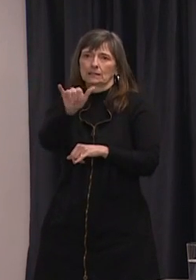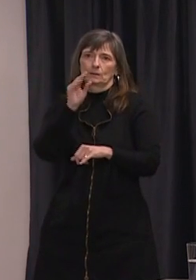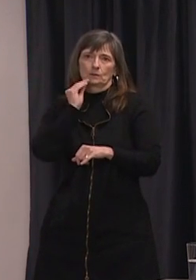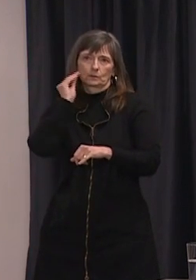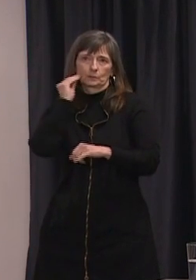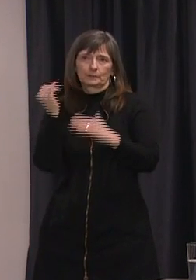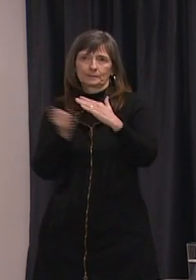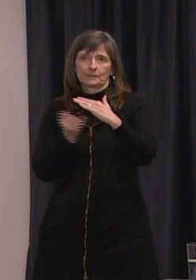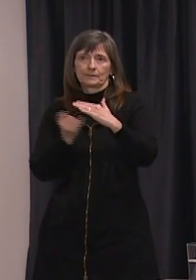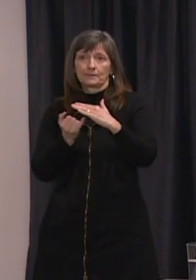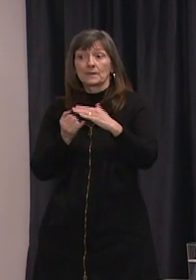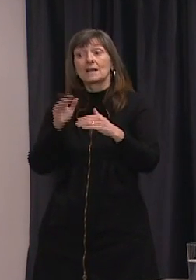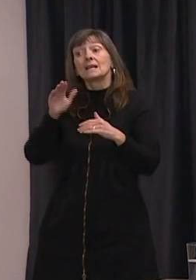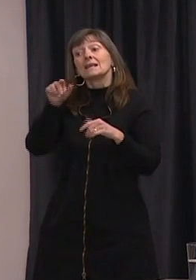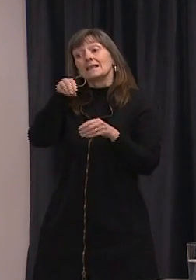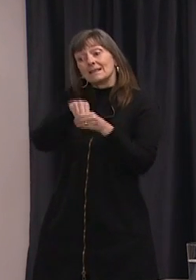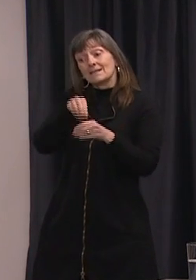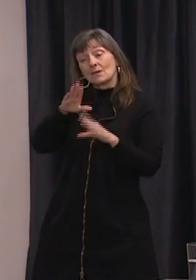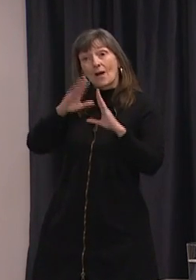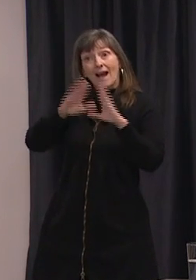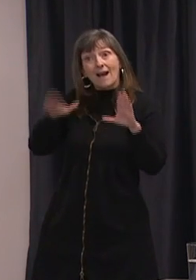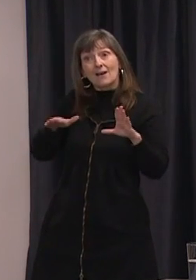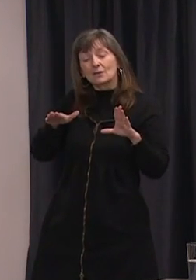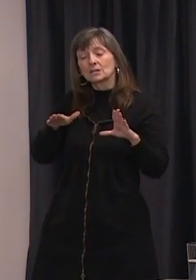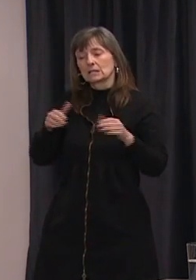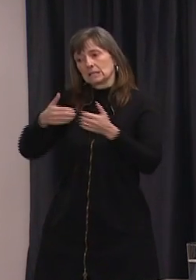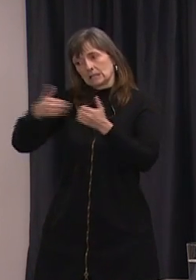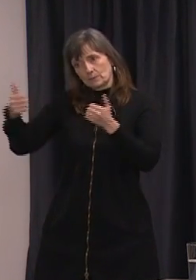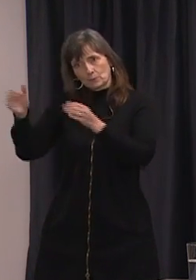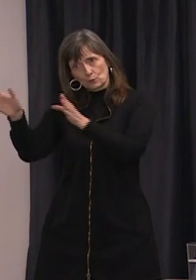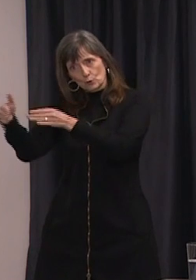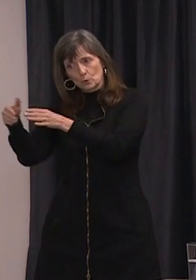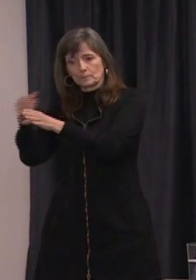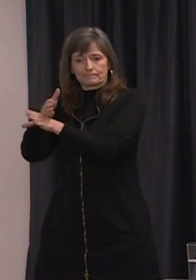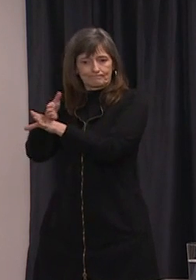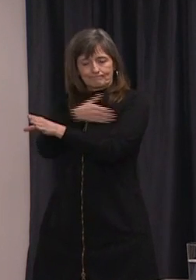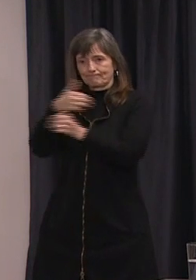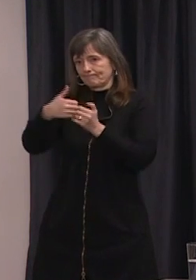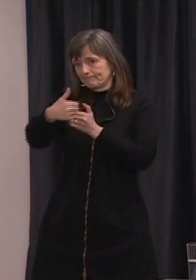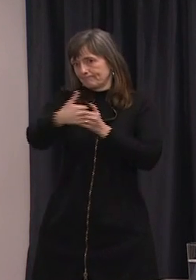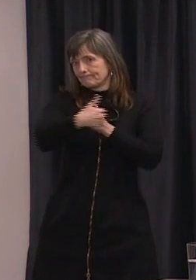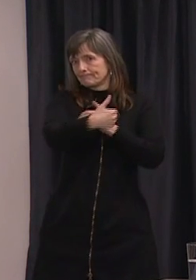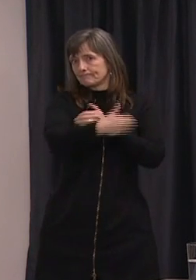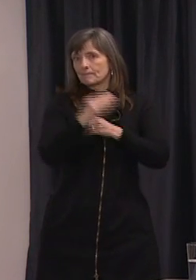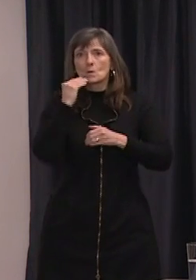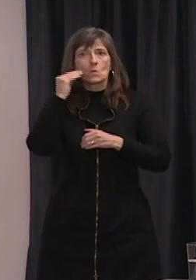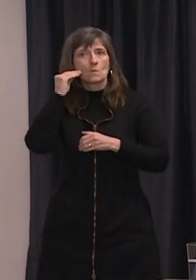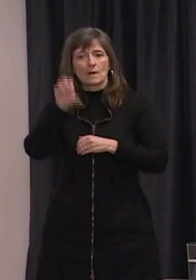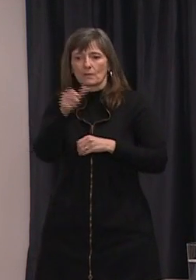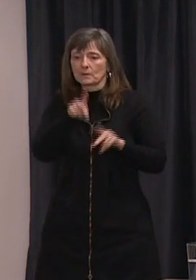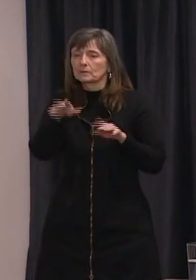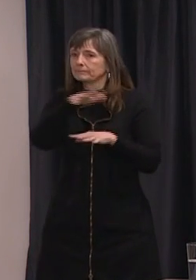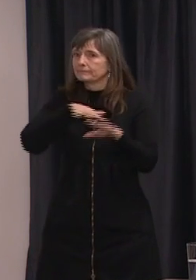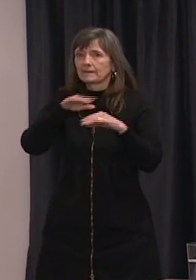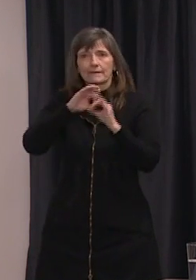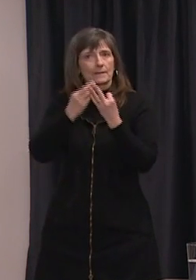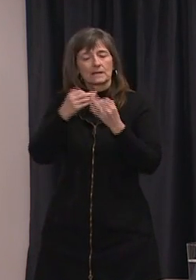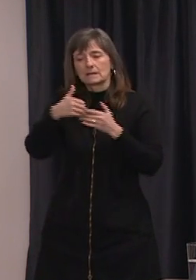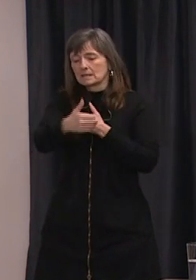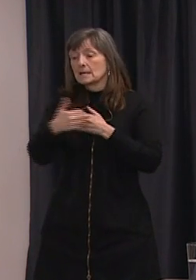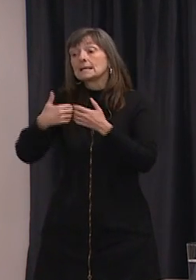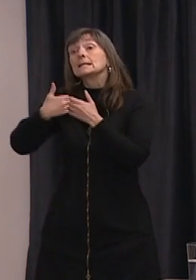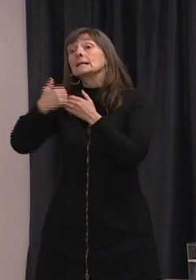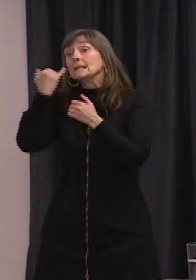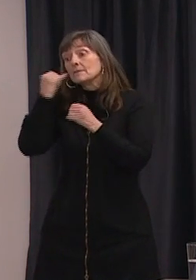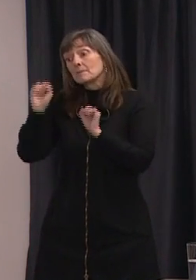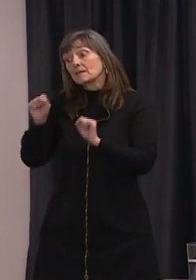contact with others in your home. Stay in a separate room, away from other people in your home as much as possible. Use a separate bathroom